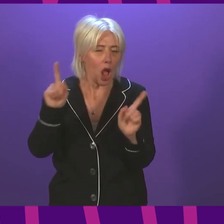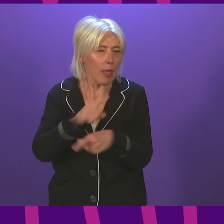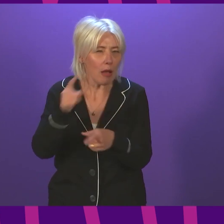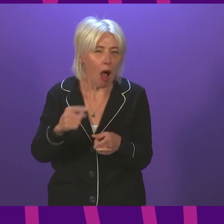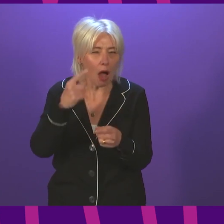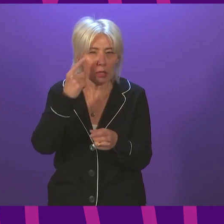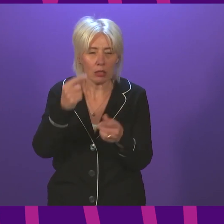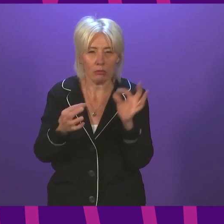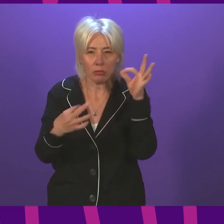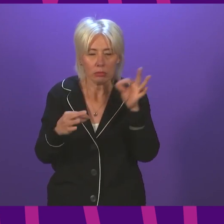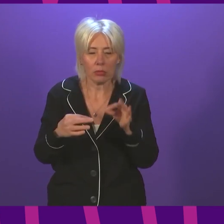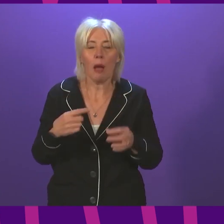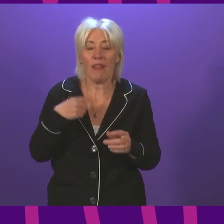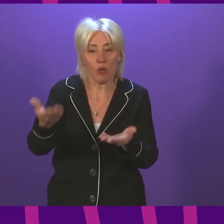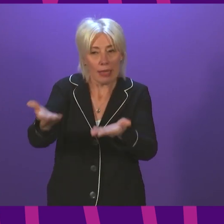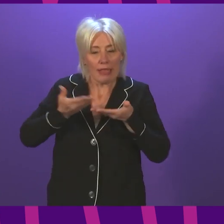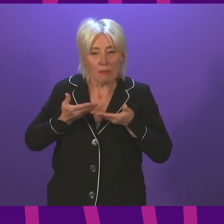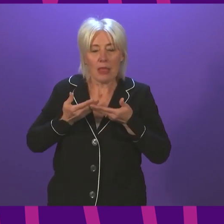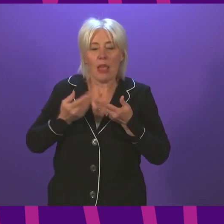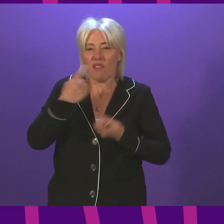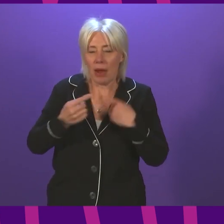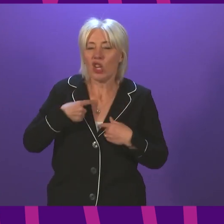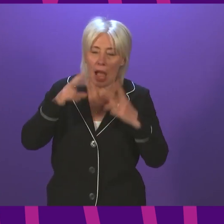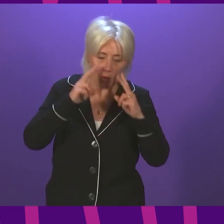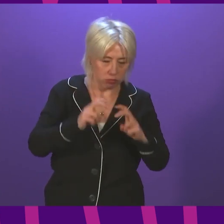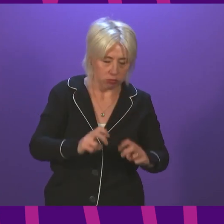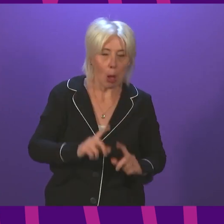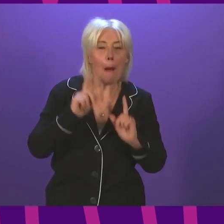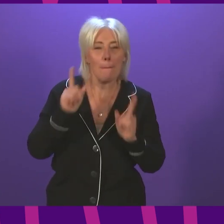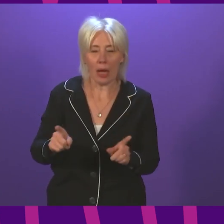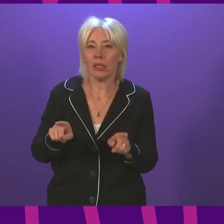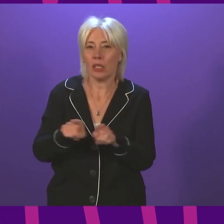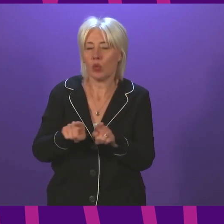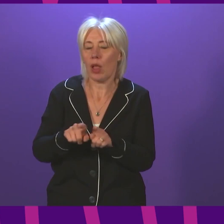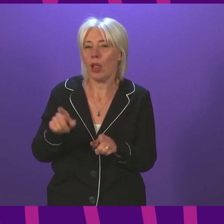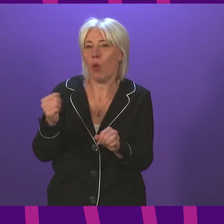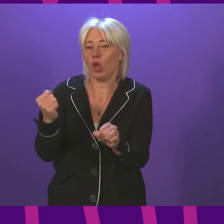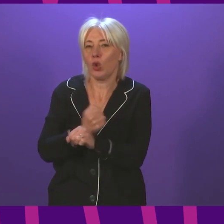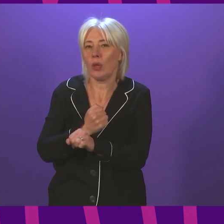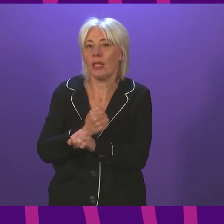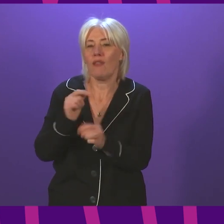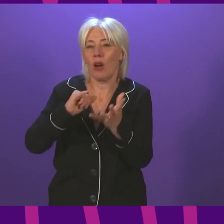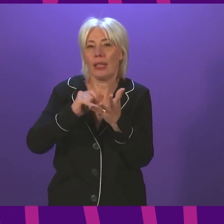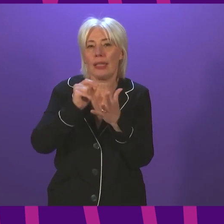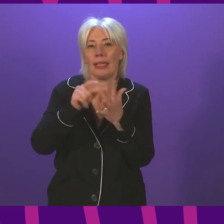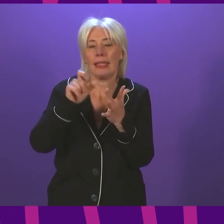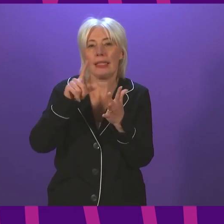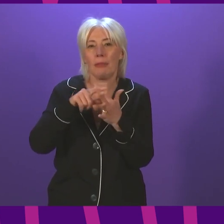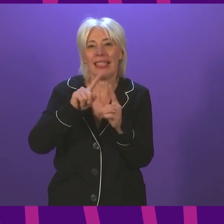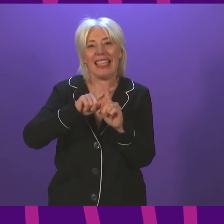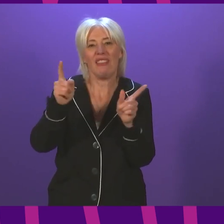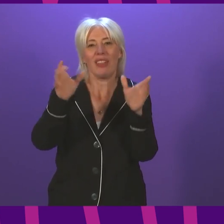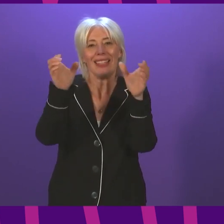if you want to pass those details to me I'm happy to have that looked into. But what I'll undertake to do is set out for spice the different